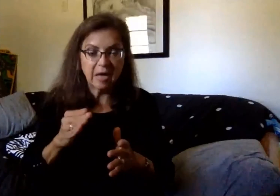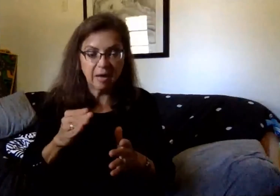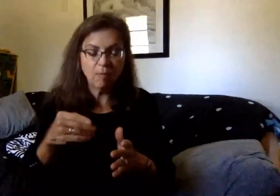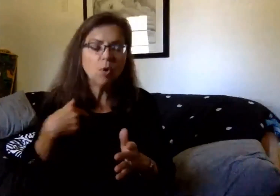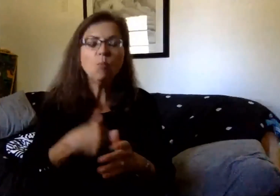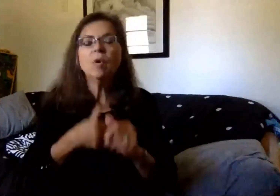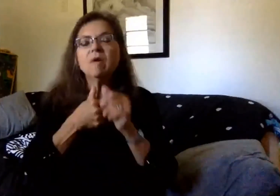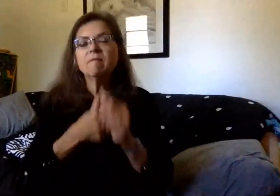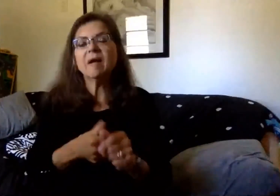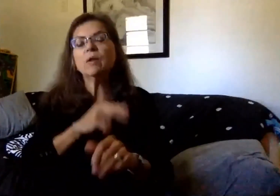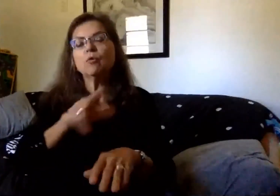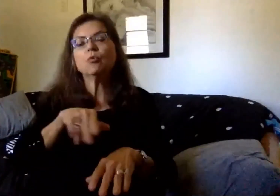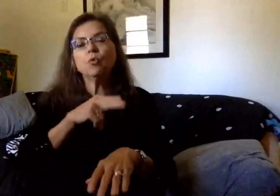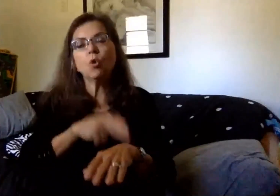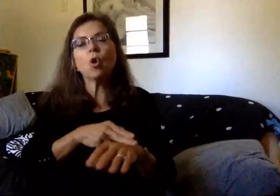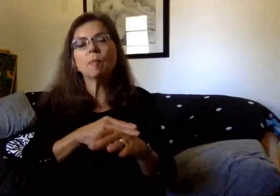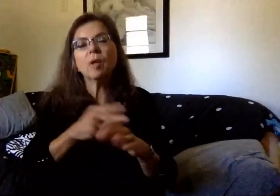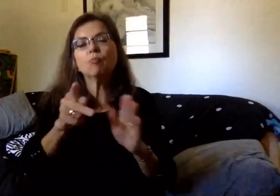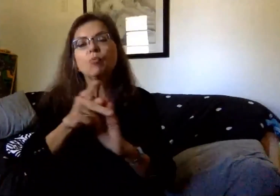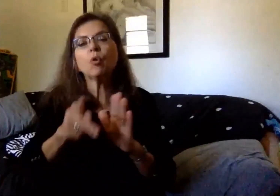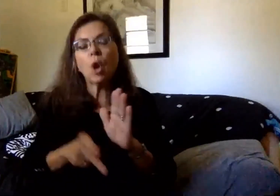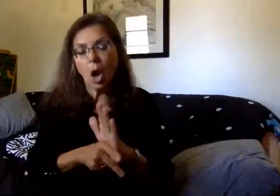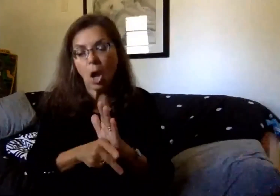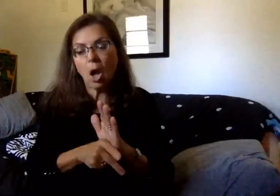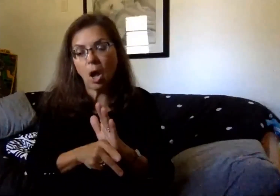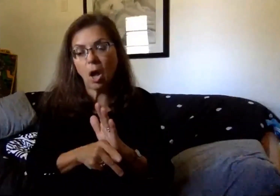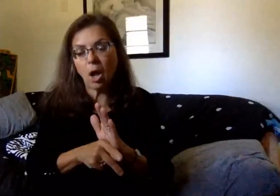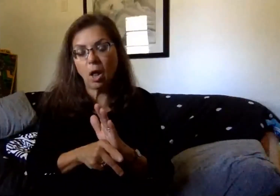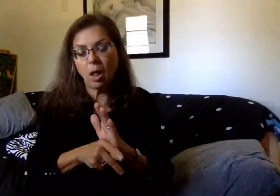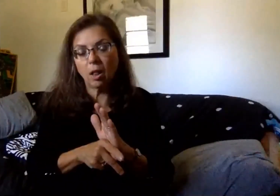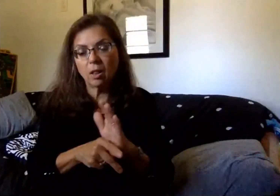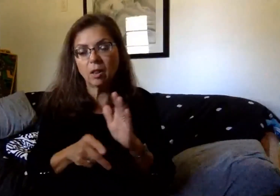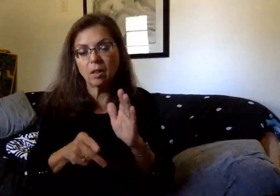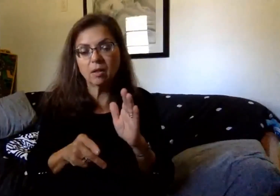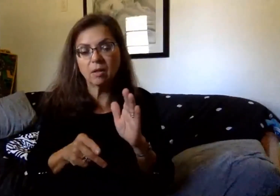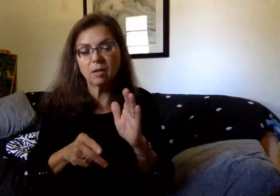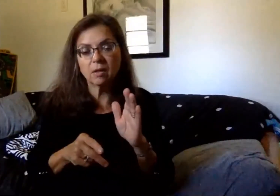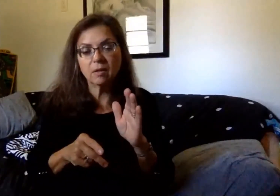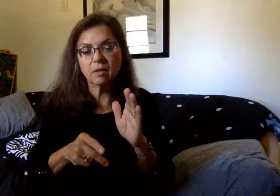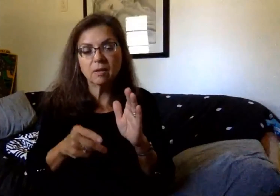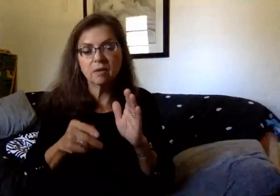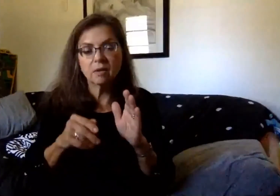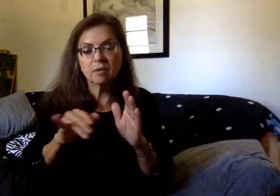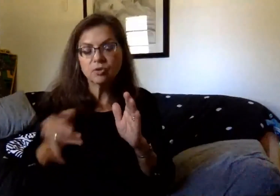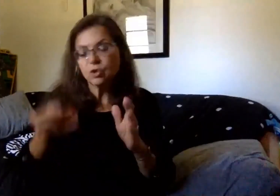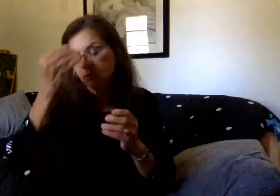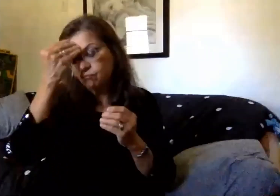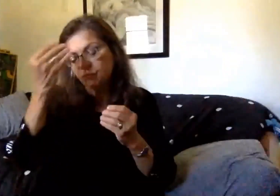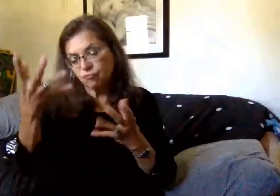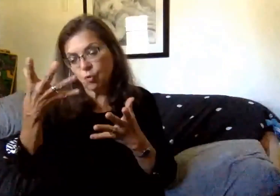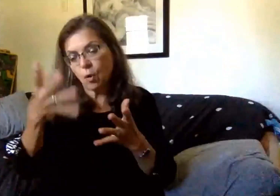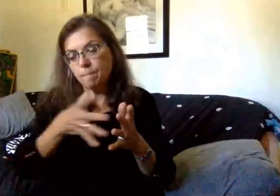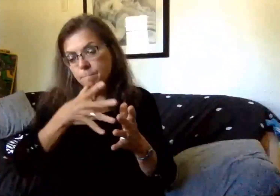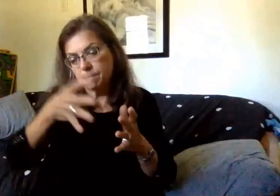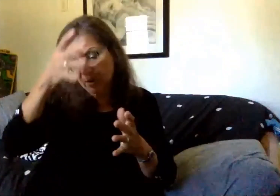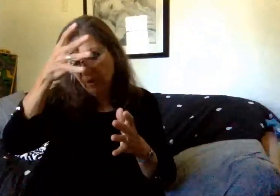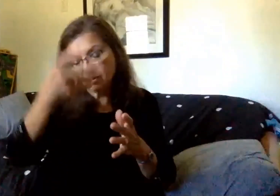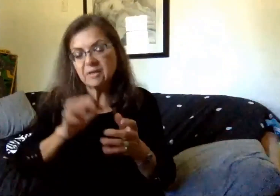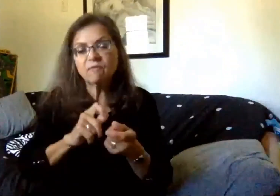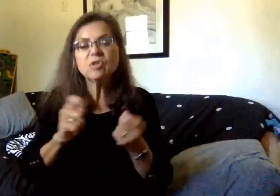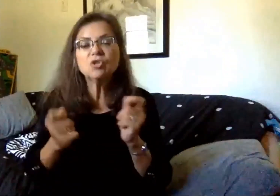protocols. For instance, if there's a maternity leave principal's text, typically just notify parents of a change